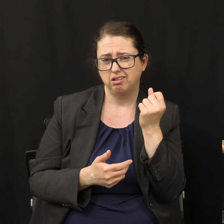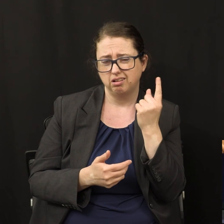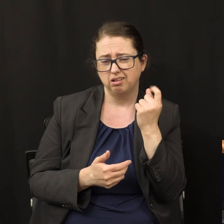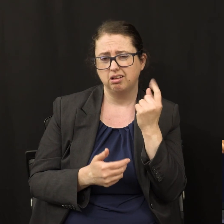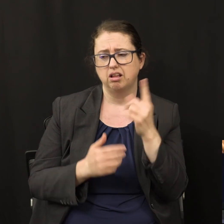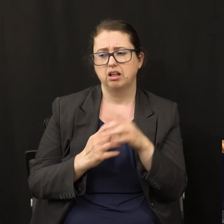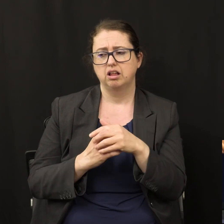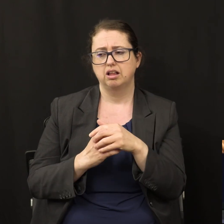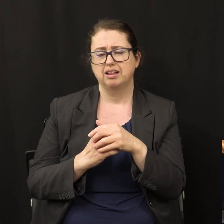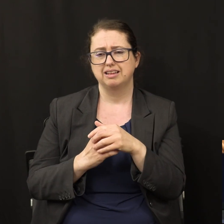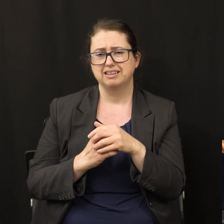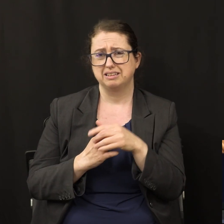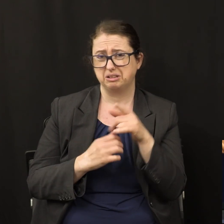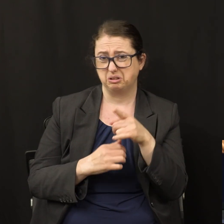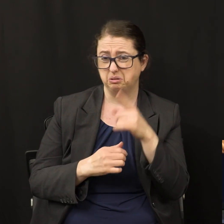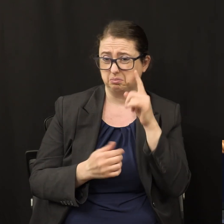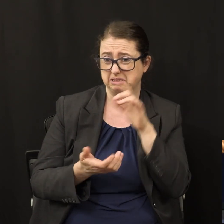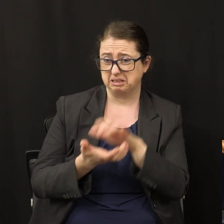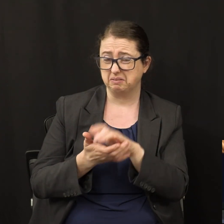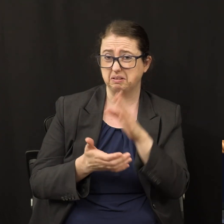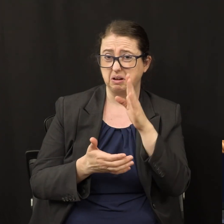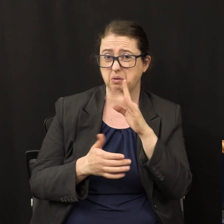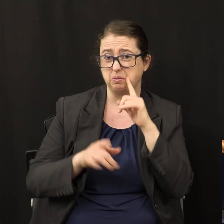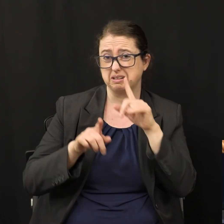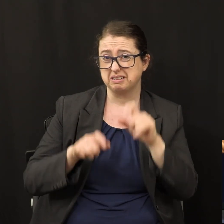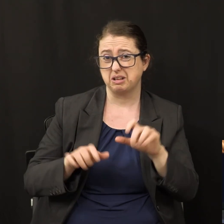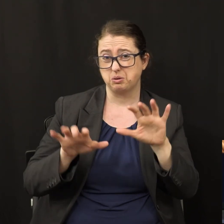you actually believe God is going to test the whole world over days